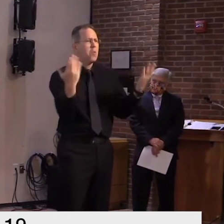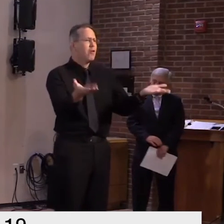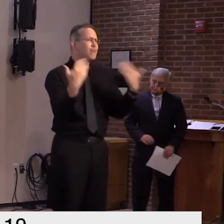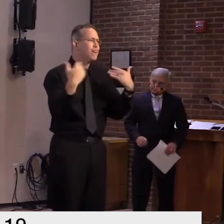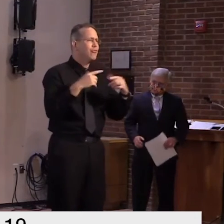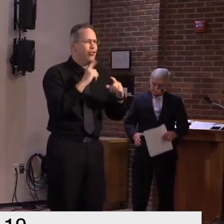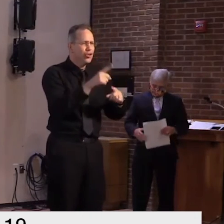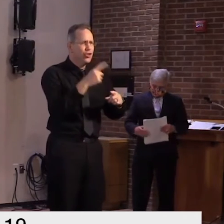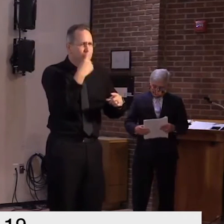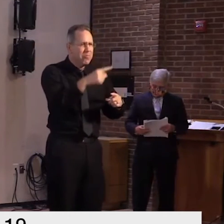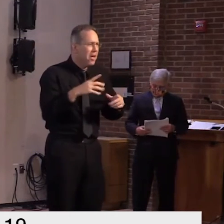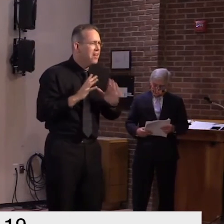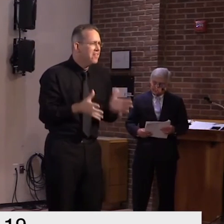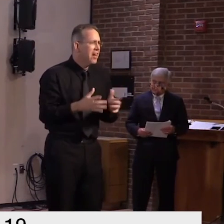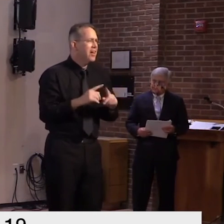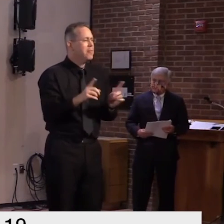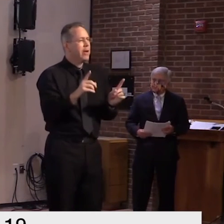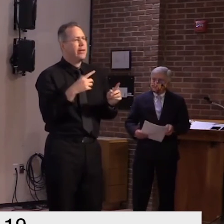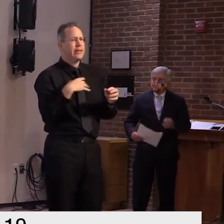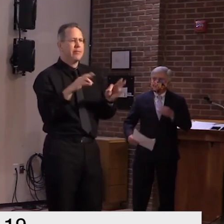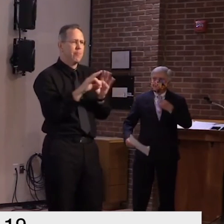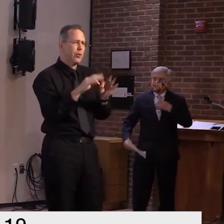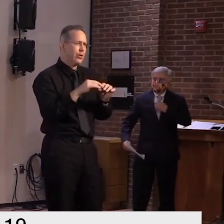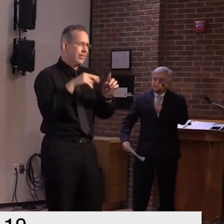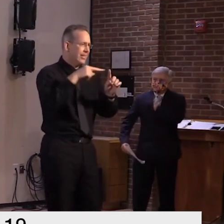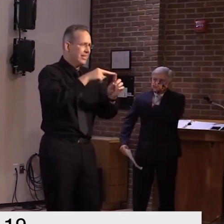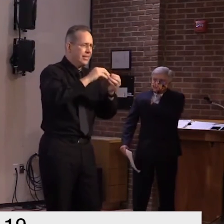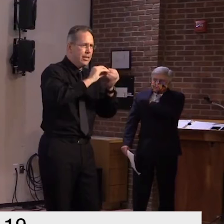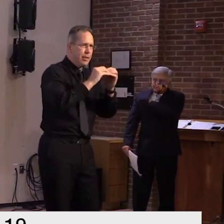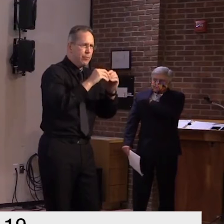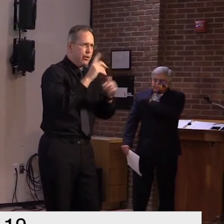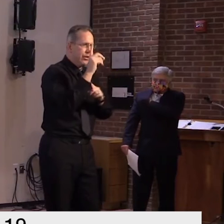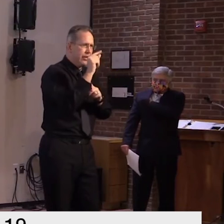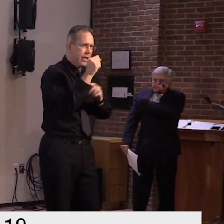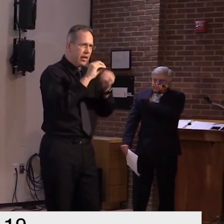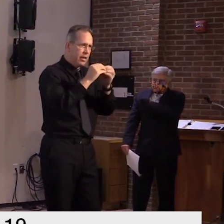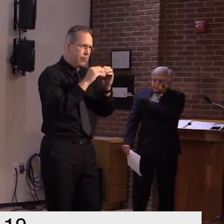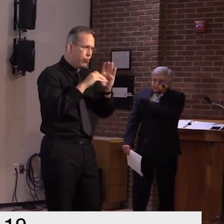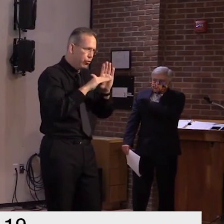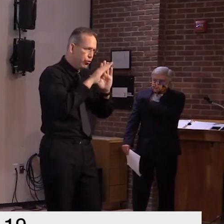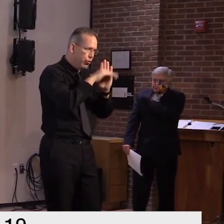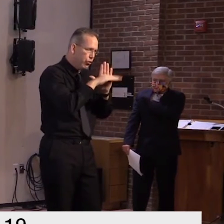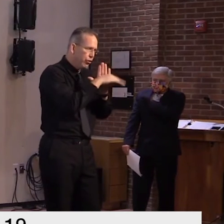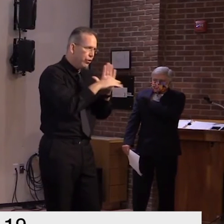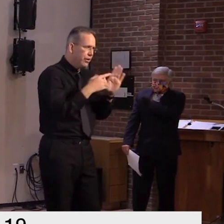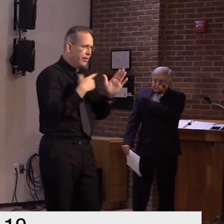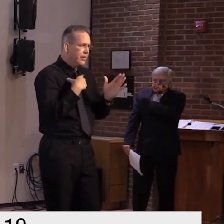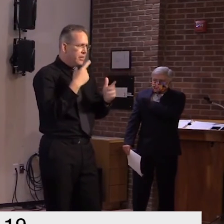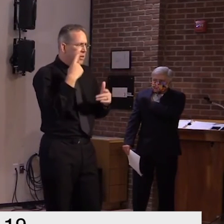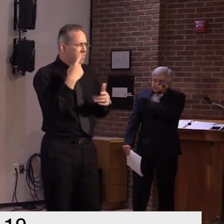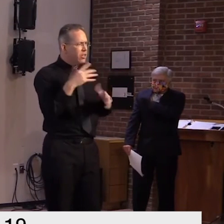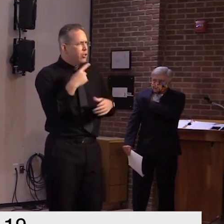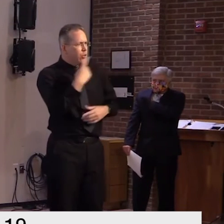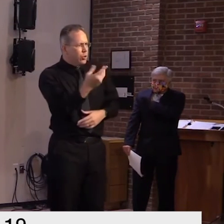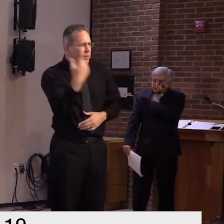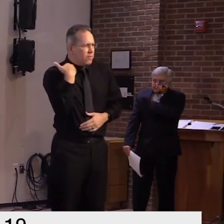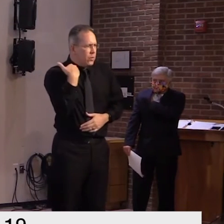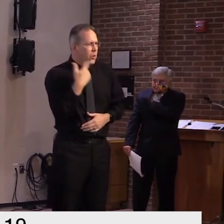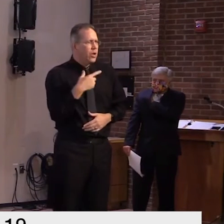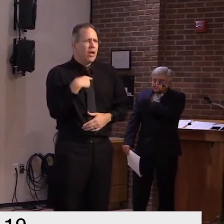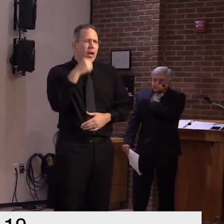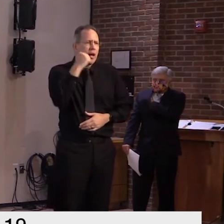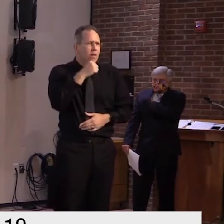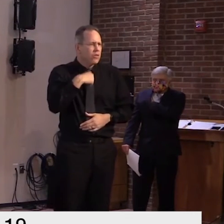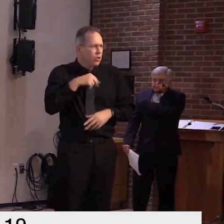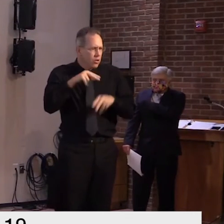described uh every morning i go uh and write on a piece of paper um what the positivity rates are in other